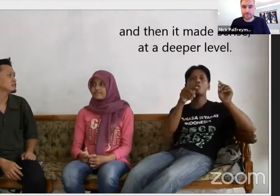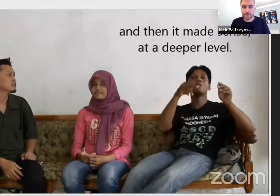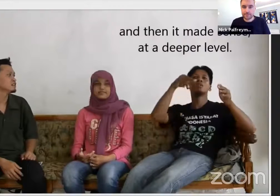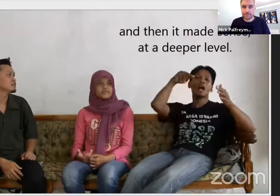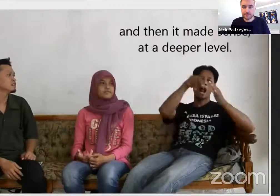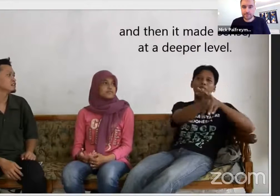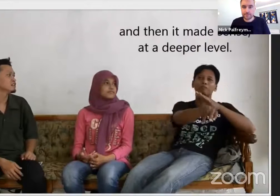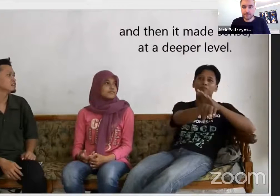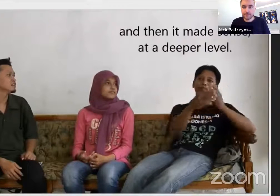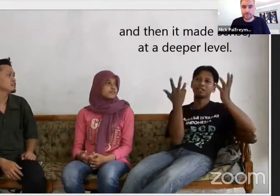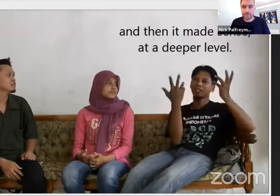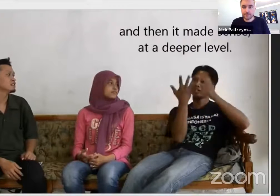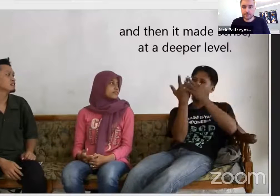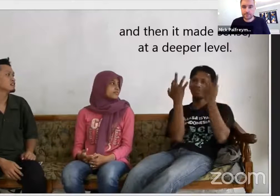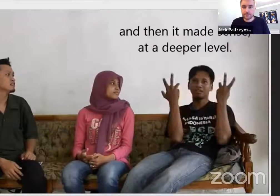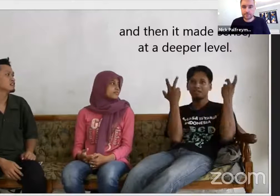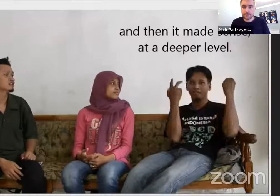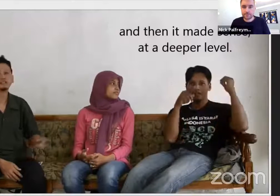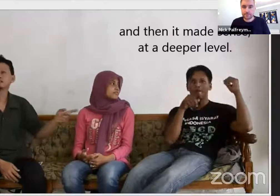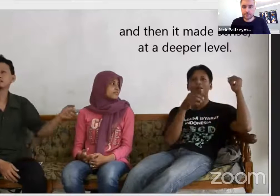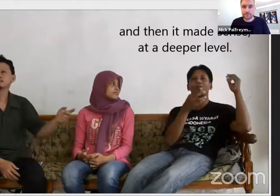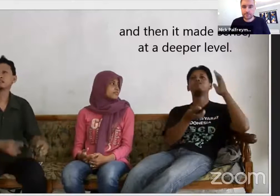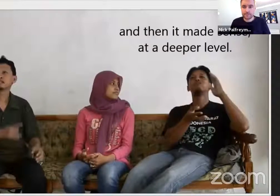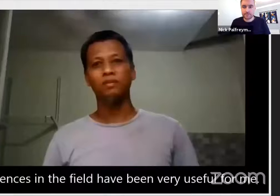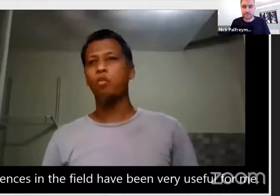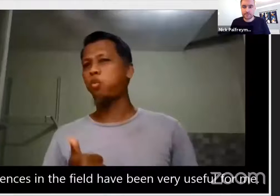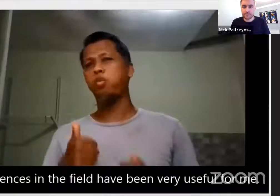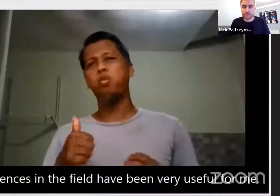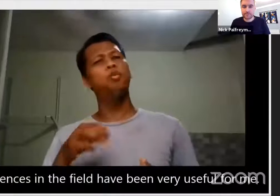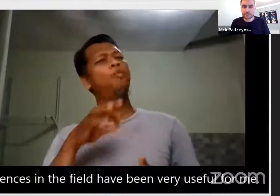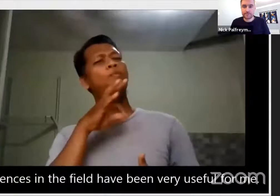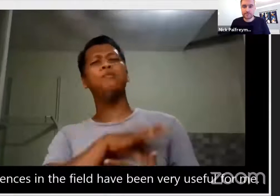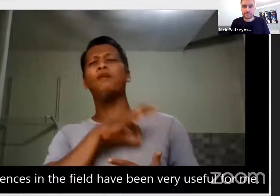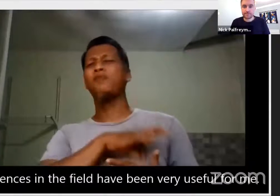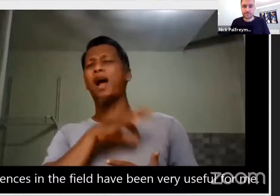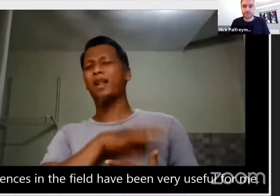could look at the sentence again more slowly, and then it made sense at a deeper level.